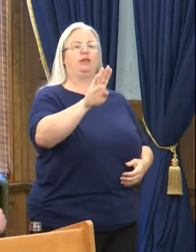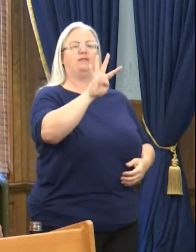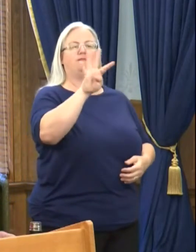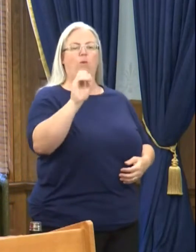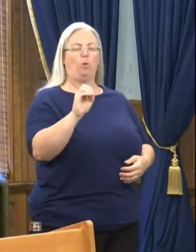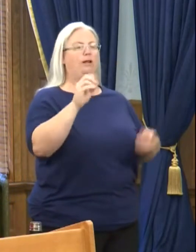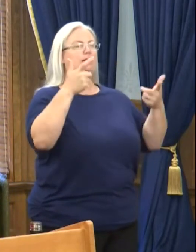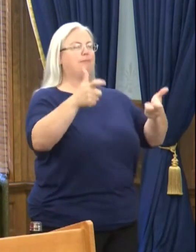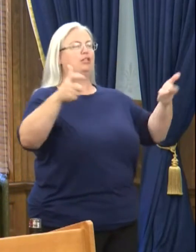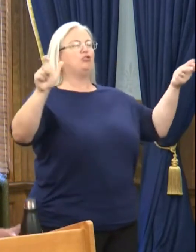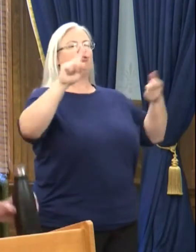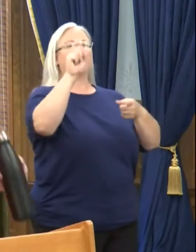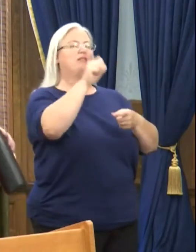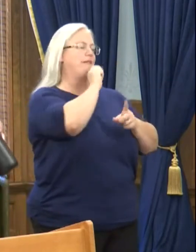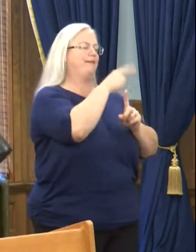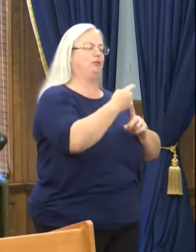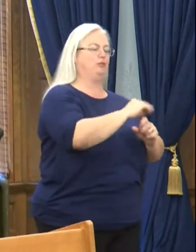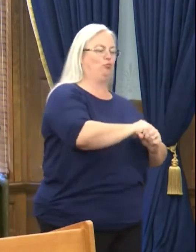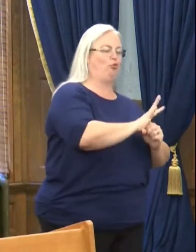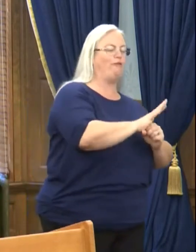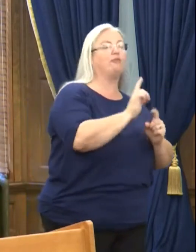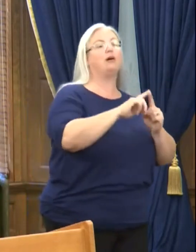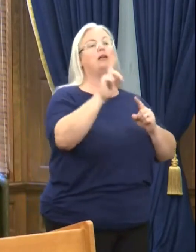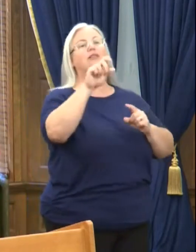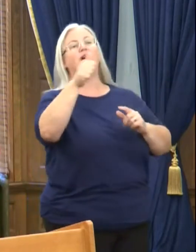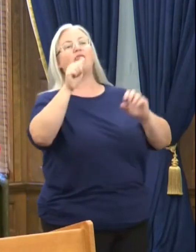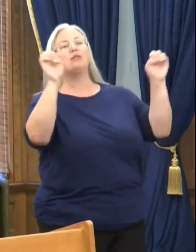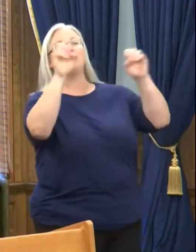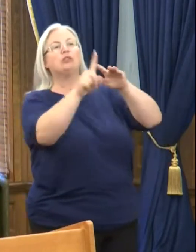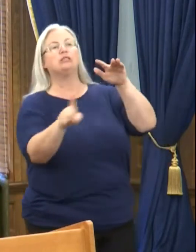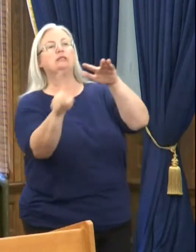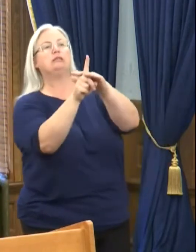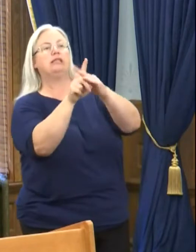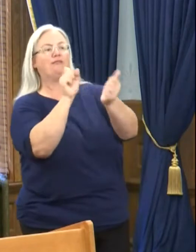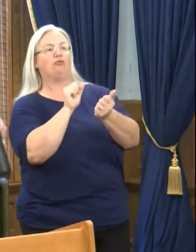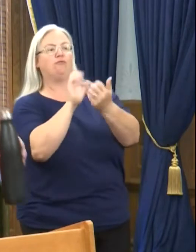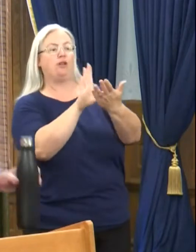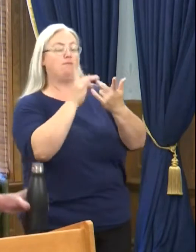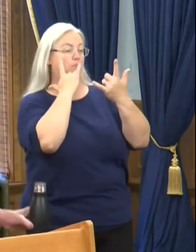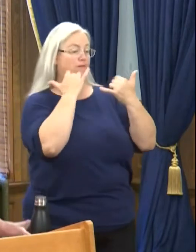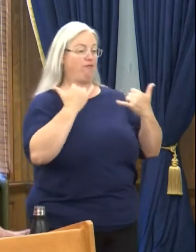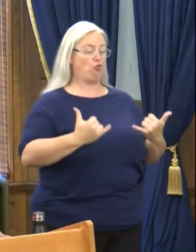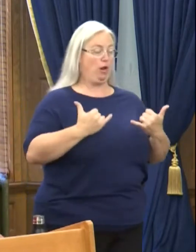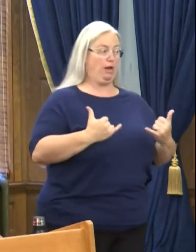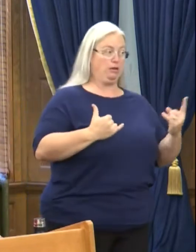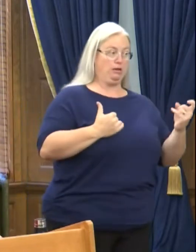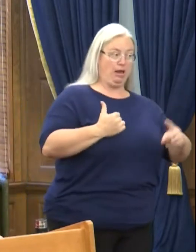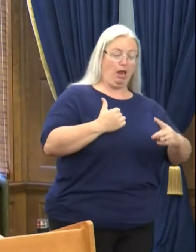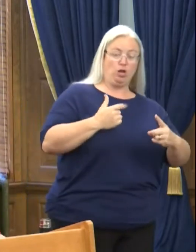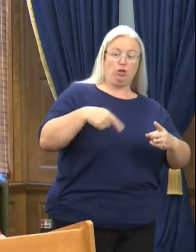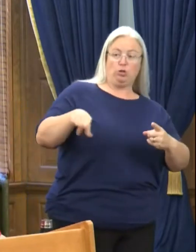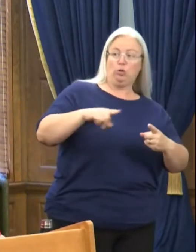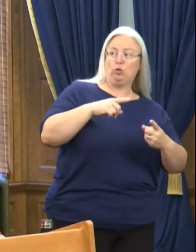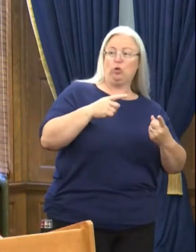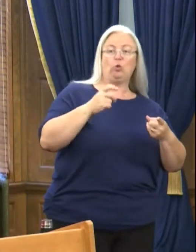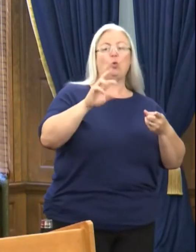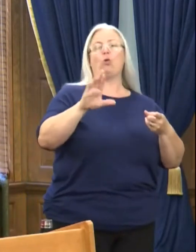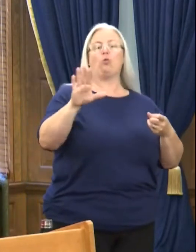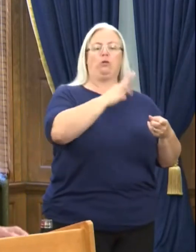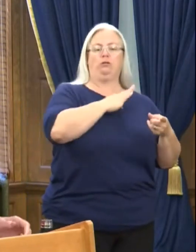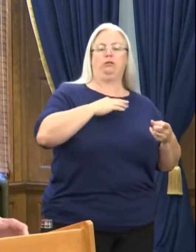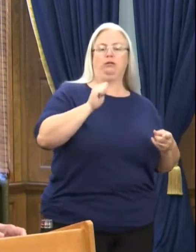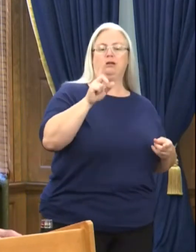beyond COVID about you could have another emergency that you would have to deal with. At this point, do you guys or does the administration